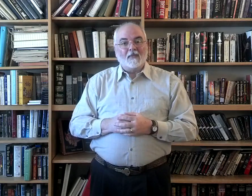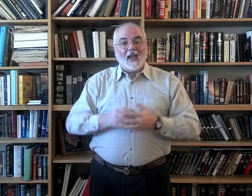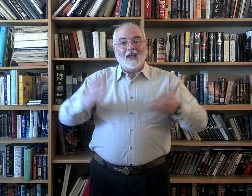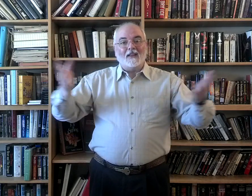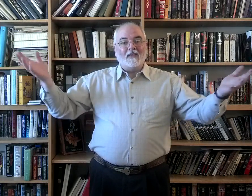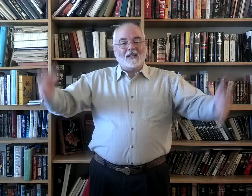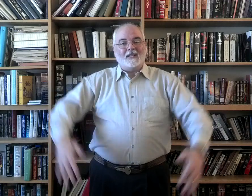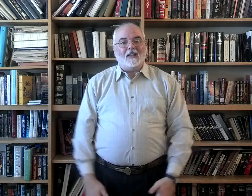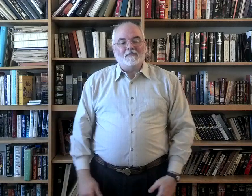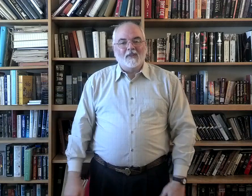And that's it.